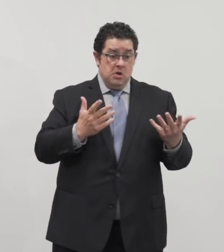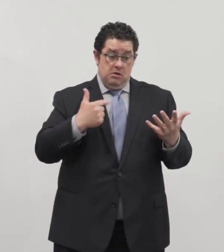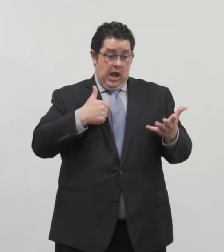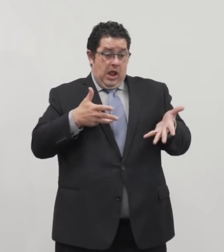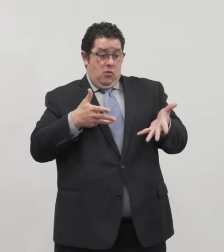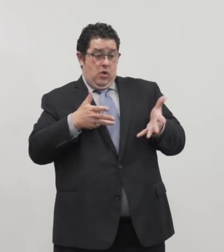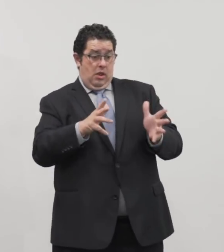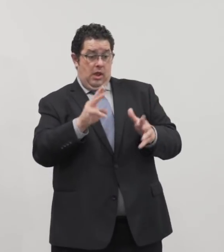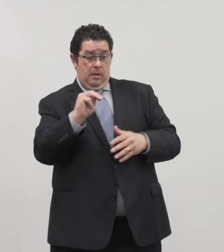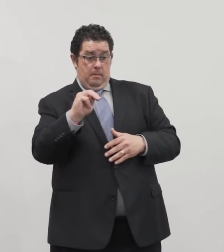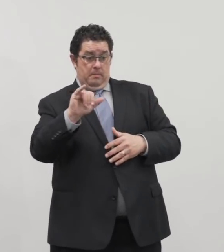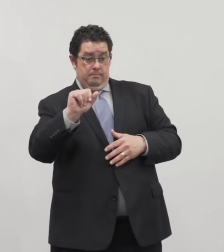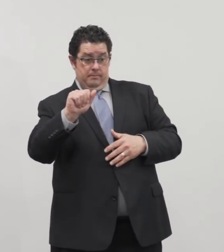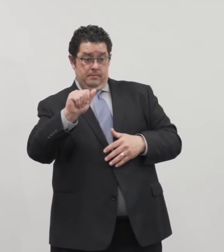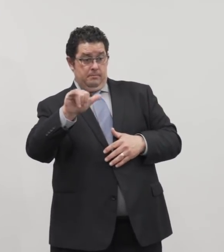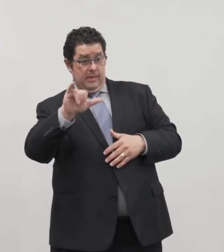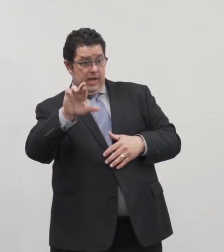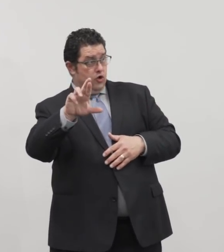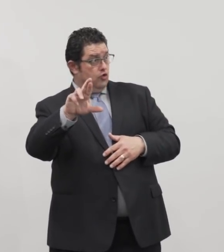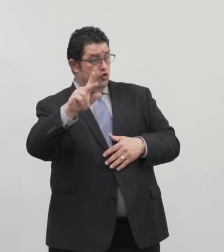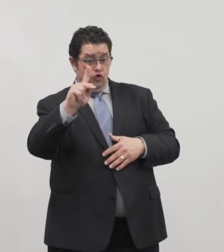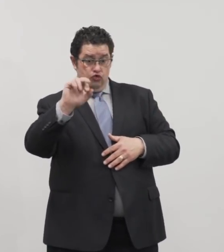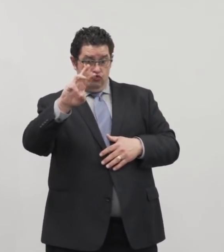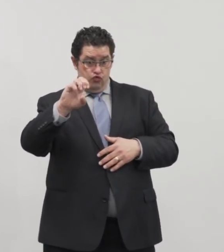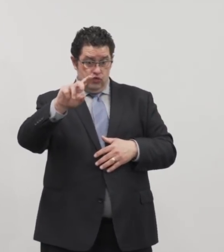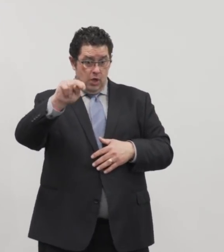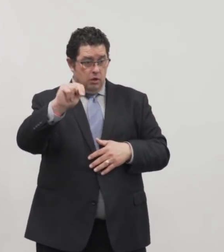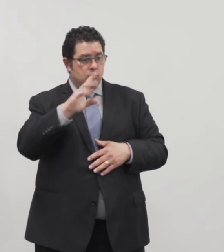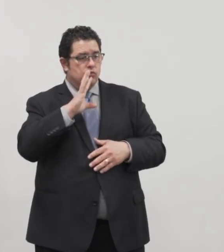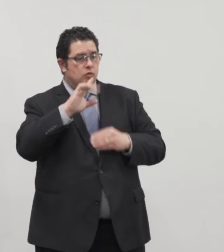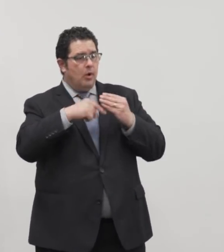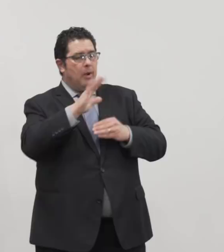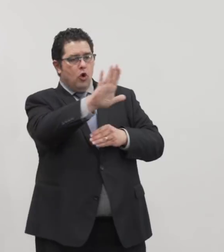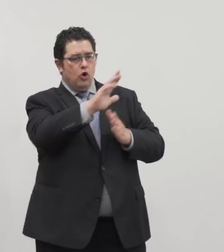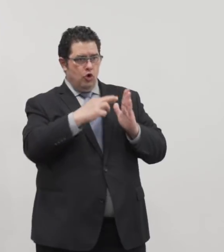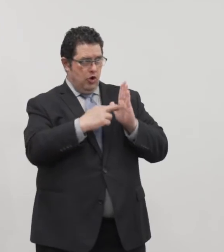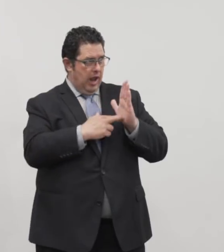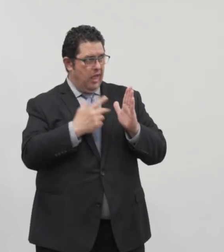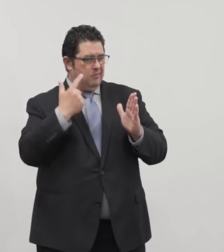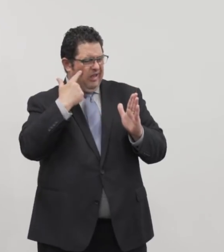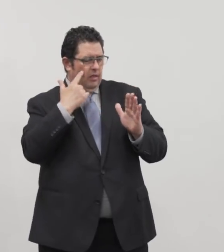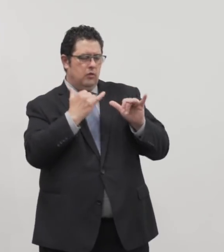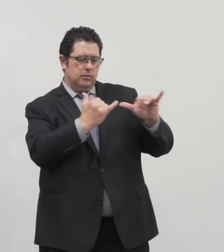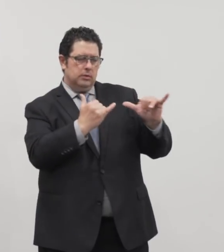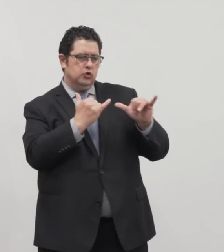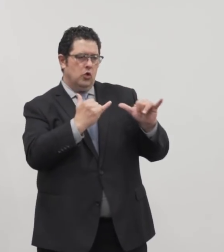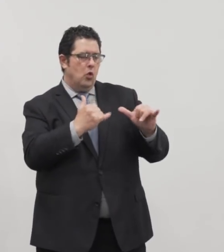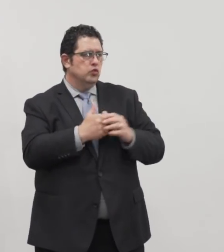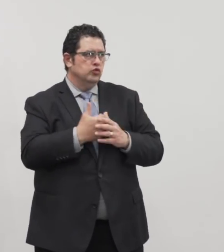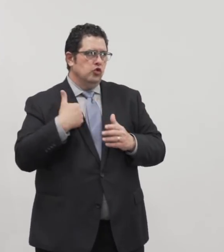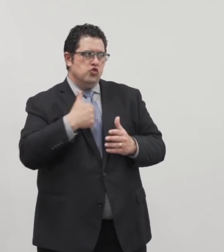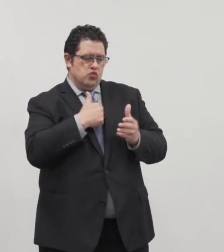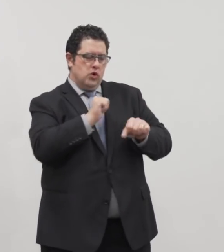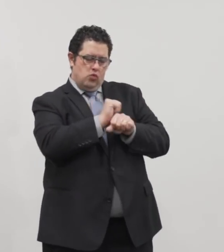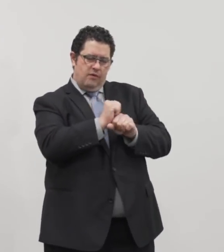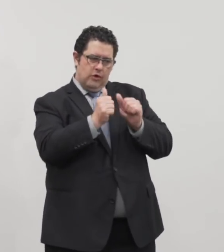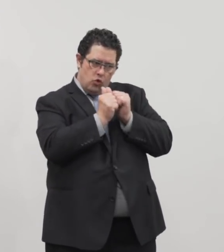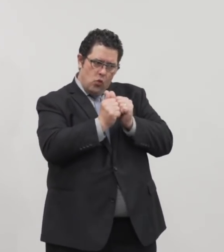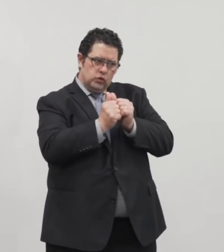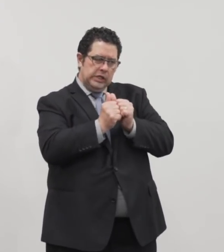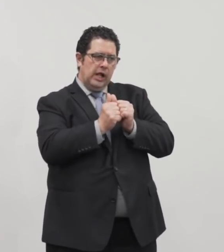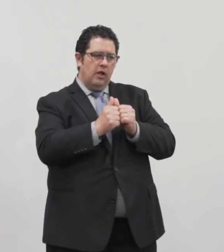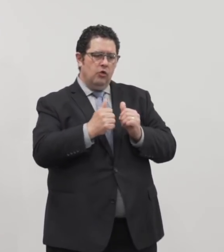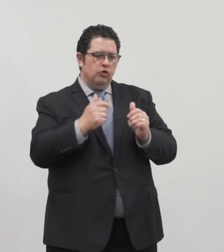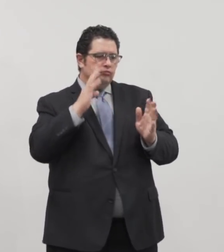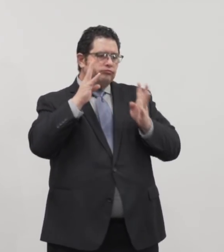let Mayor Kruzan talk about her guidelines. But I believe that they will be very close. We've worked very closely together on developing these